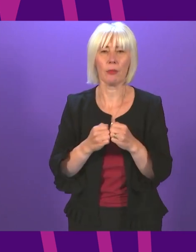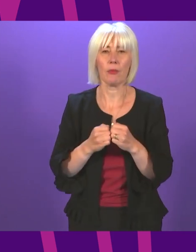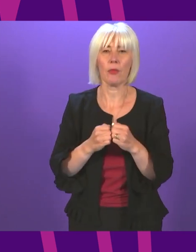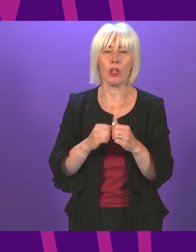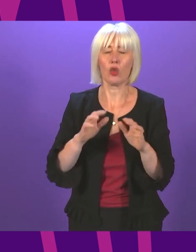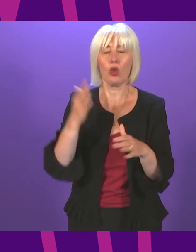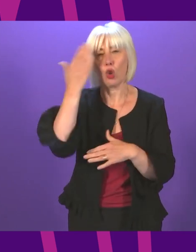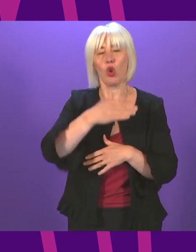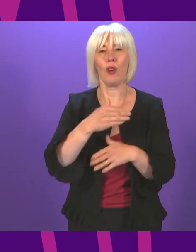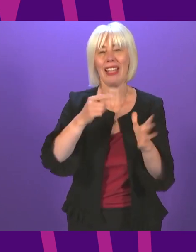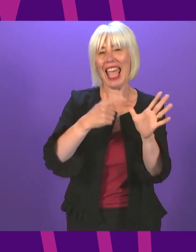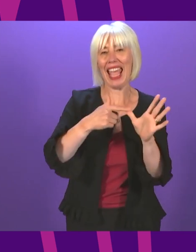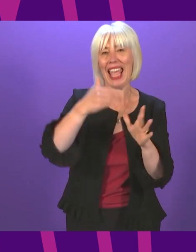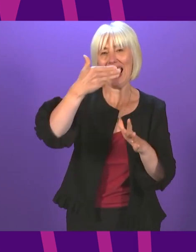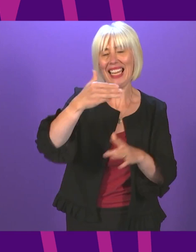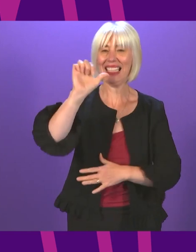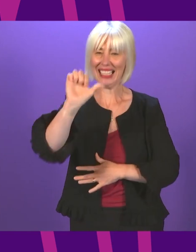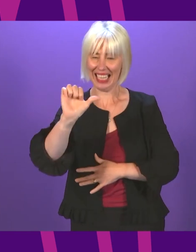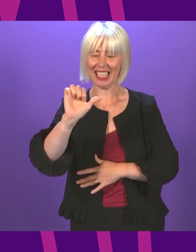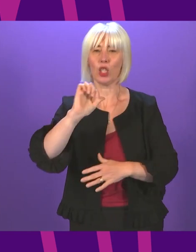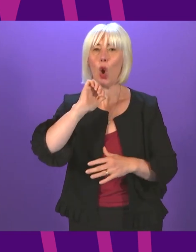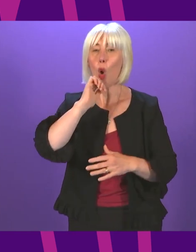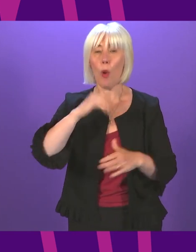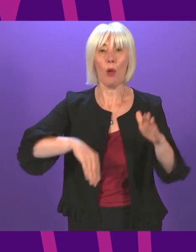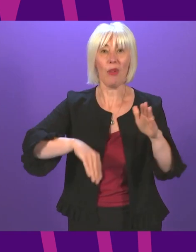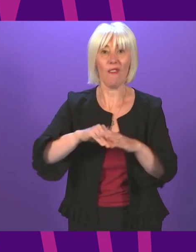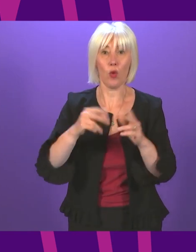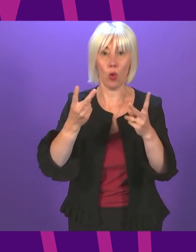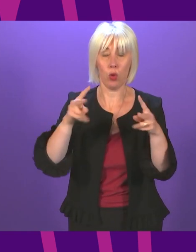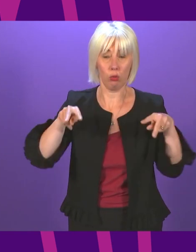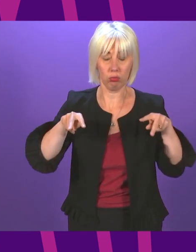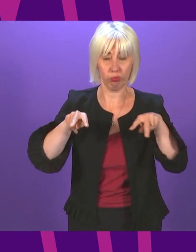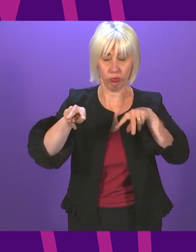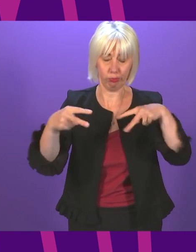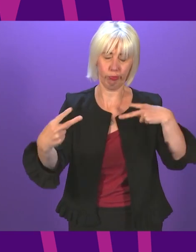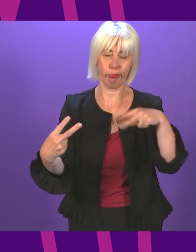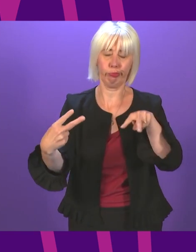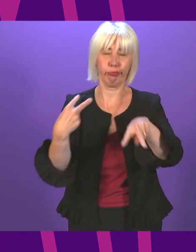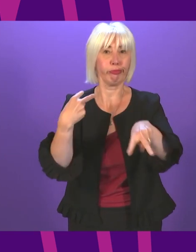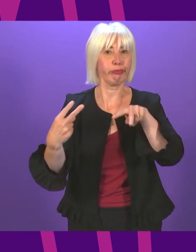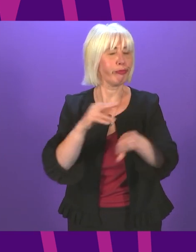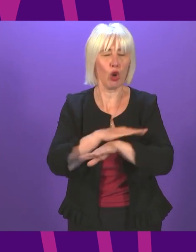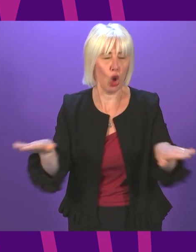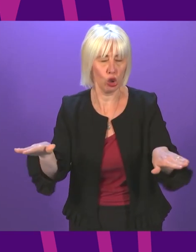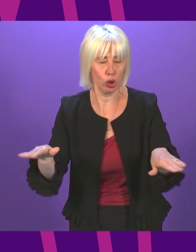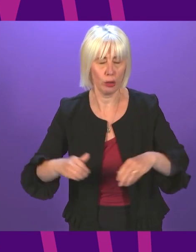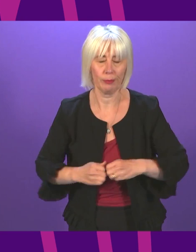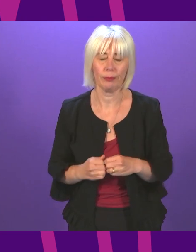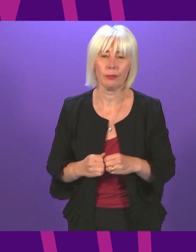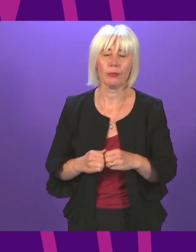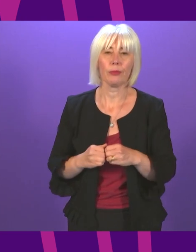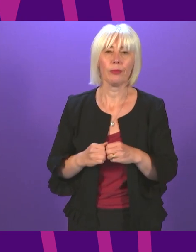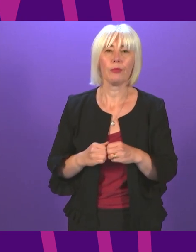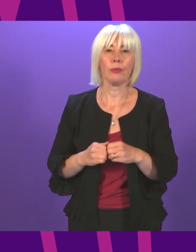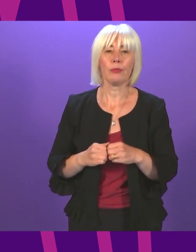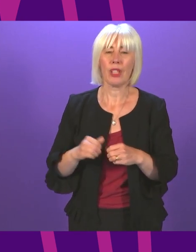the A96 be fully dualed or not first minister well I think Graeme Simpson should probably